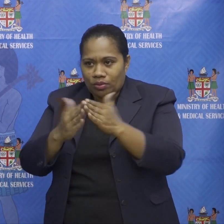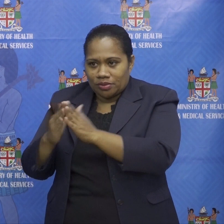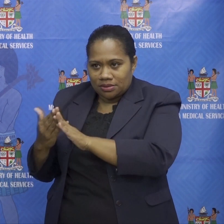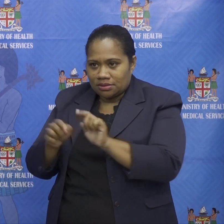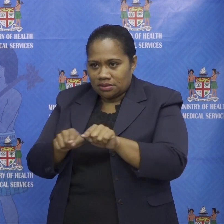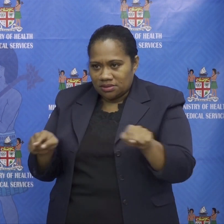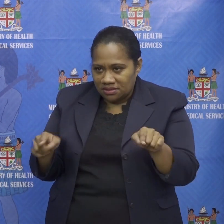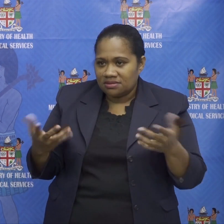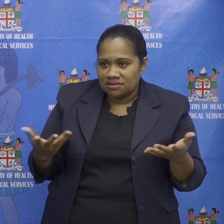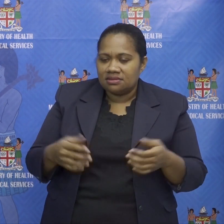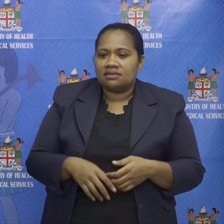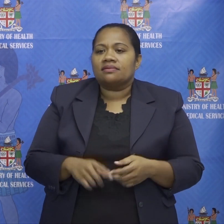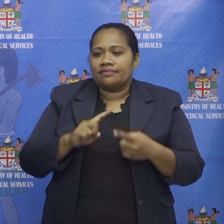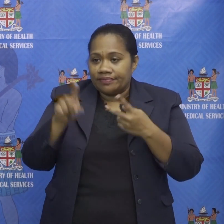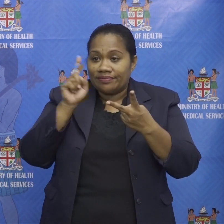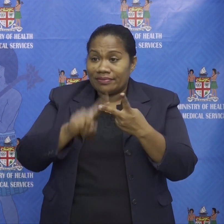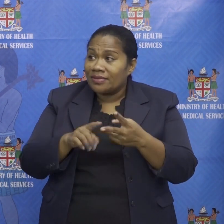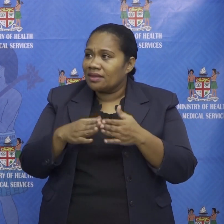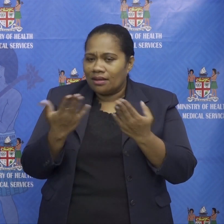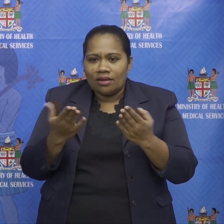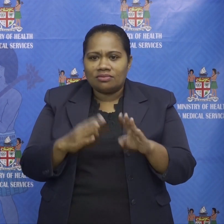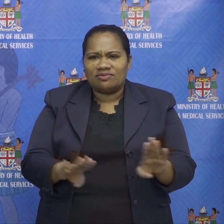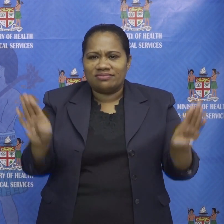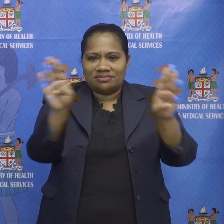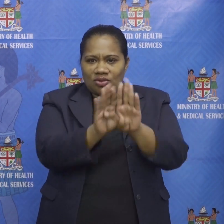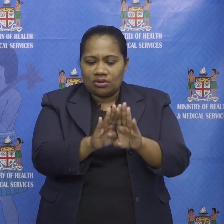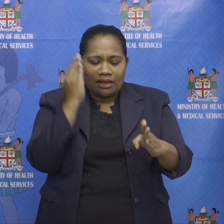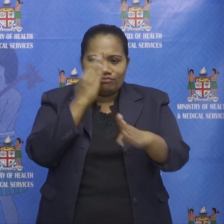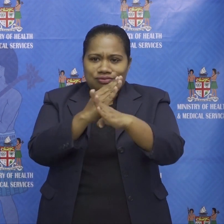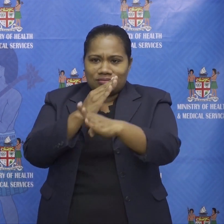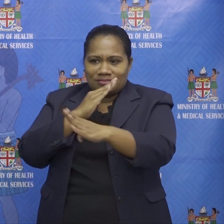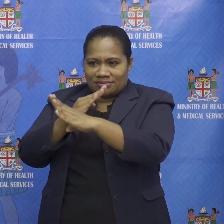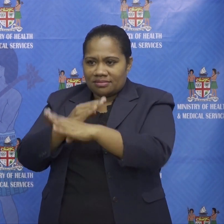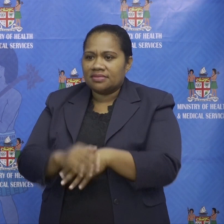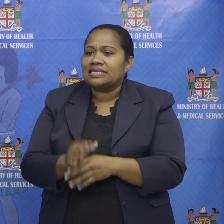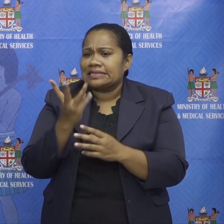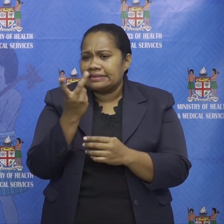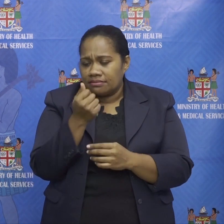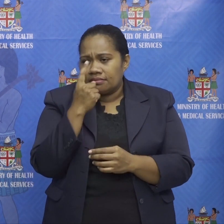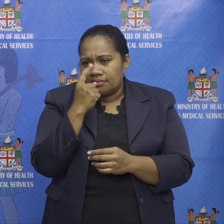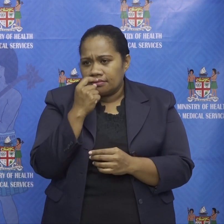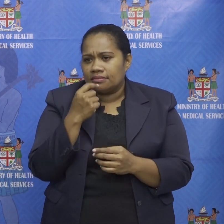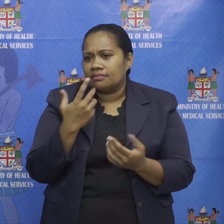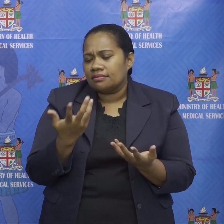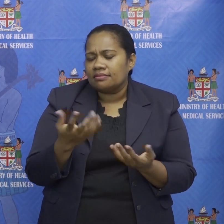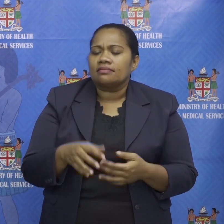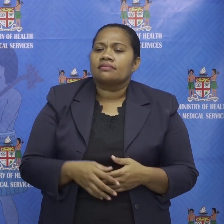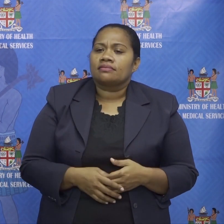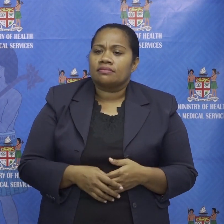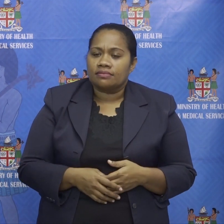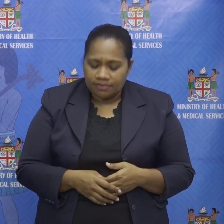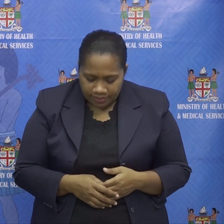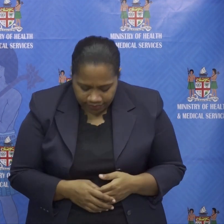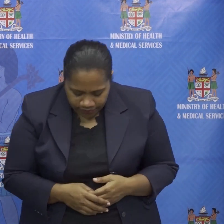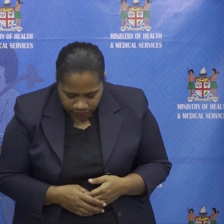effort is to done because of the lockdown so some people who have minor ailments they will